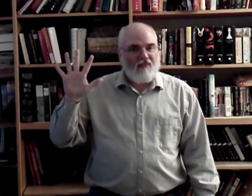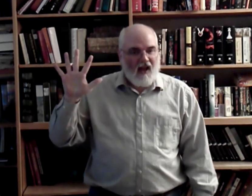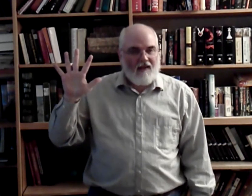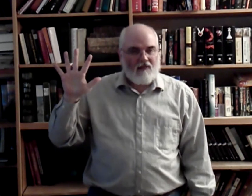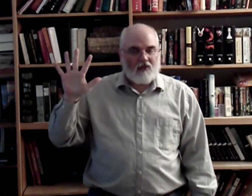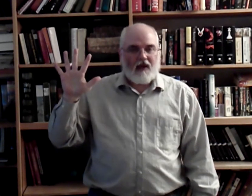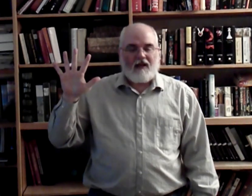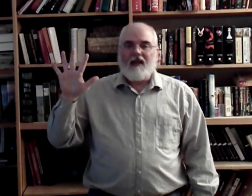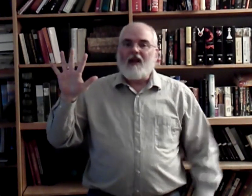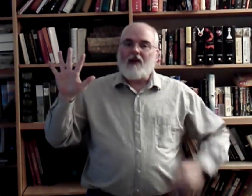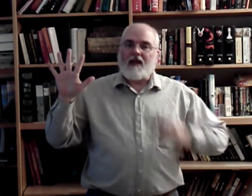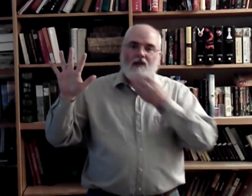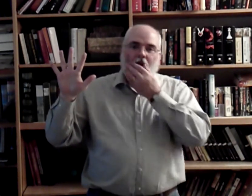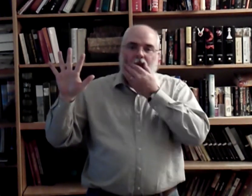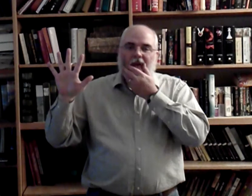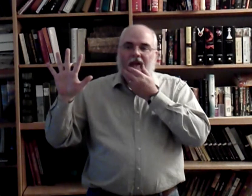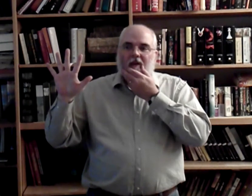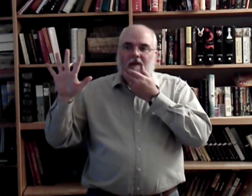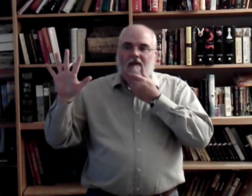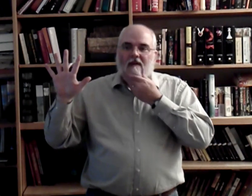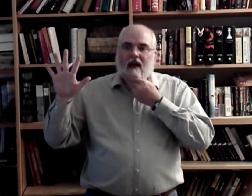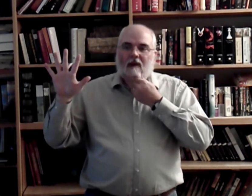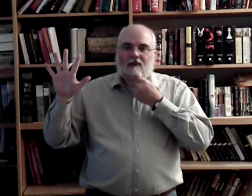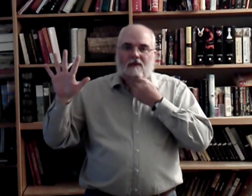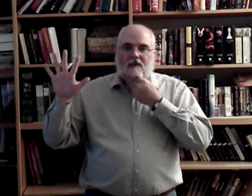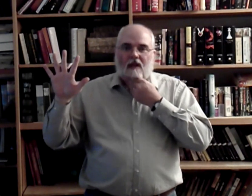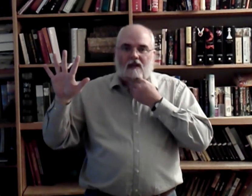5. Looks right. Okay, so now, how would you do 6?